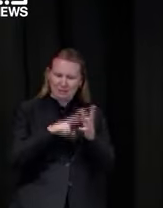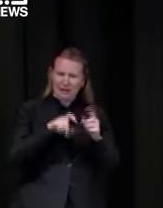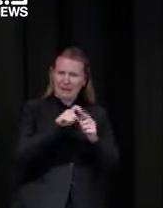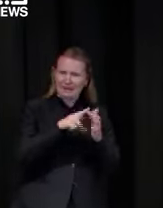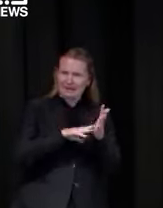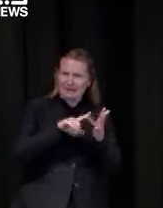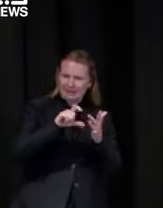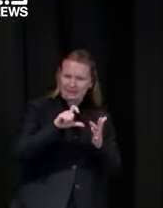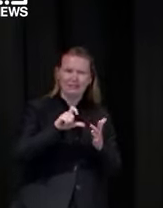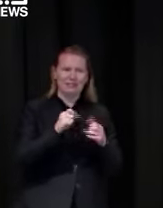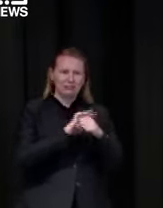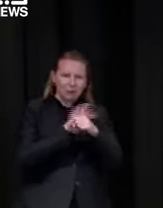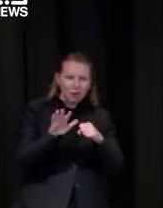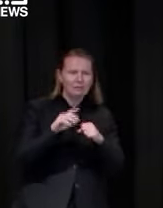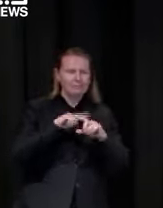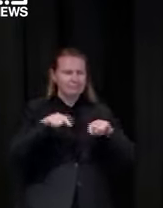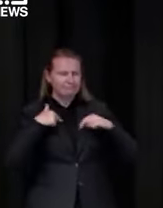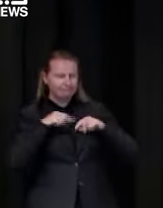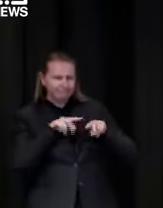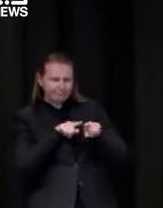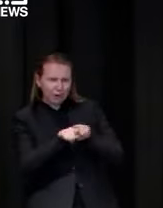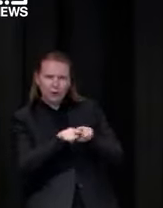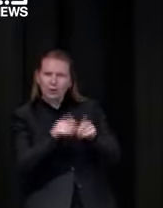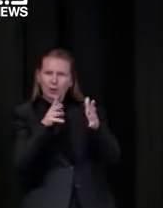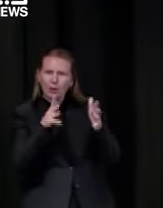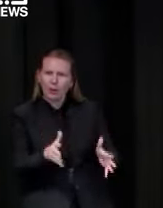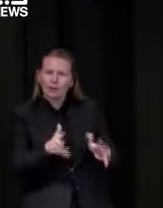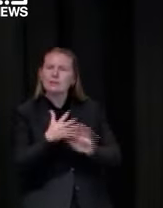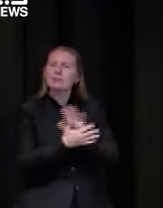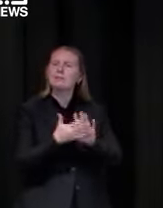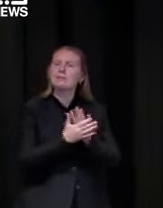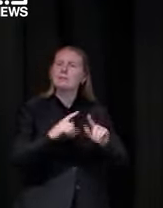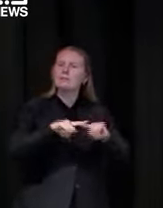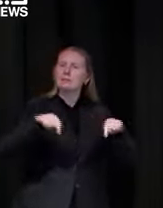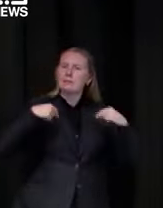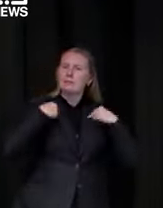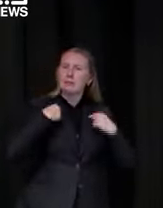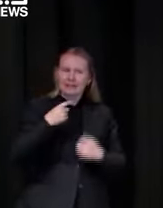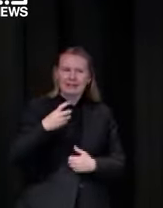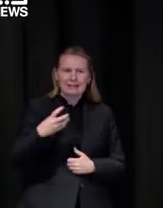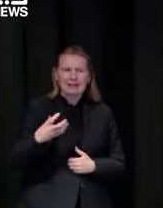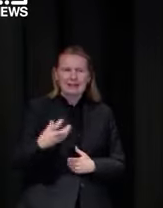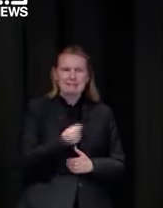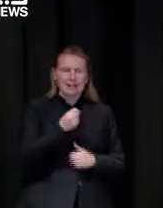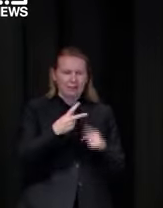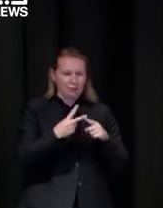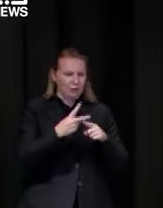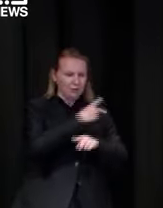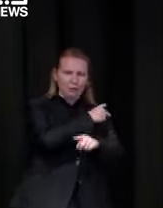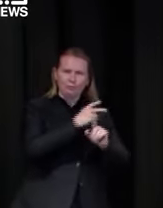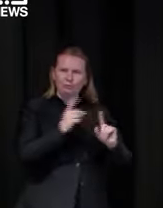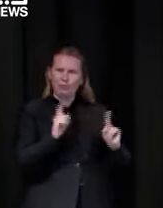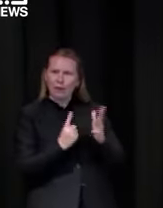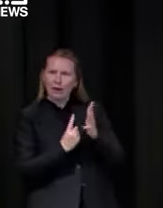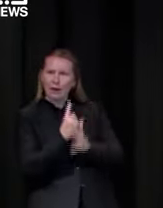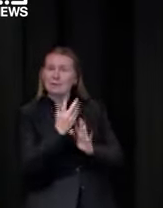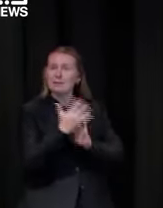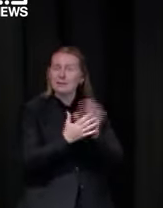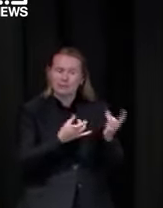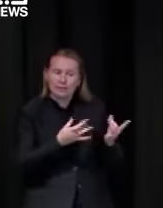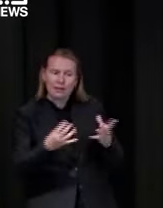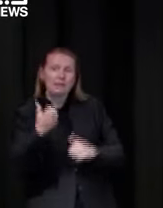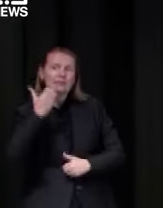vaccines or having the gps as the cornerstone of our vaccination rollout was the wrong decision given how given the